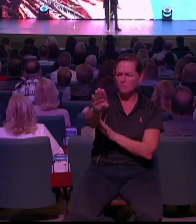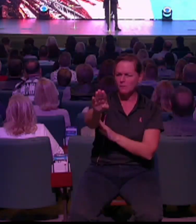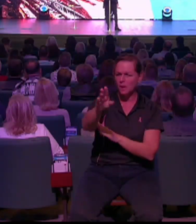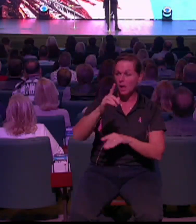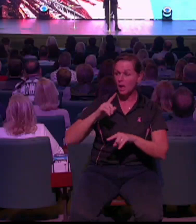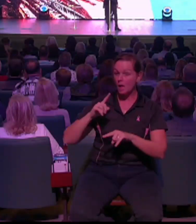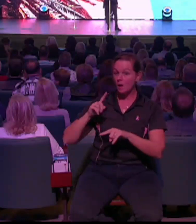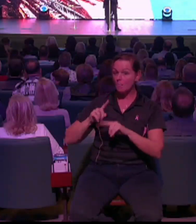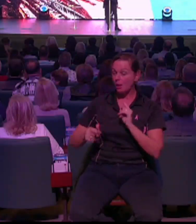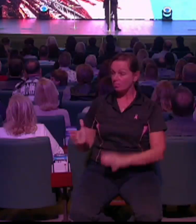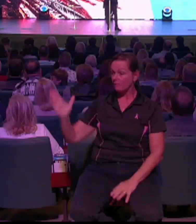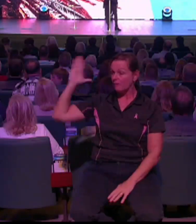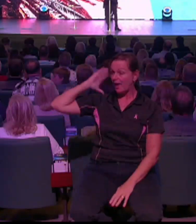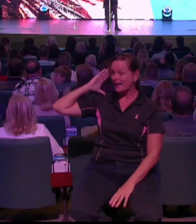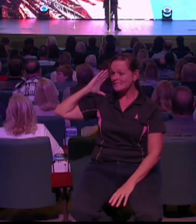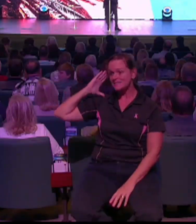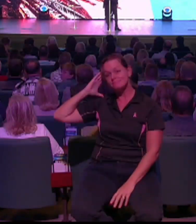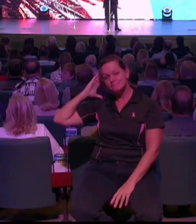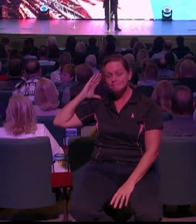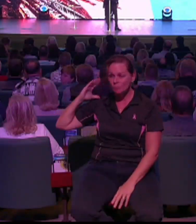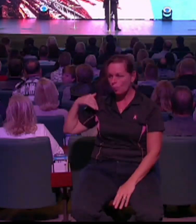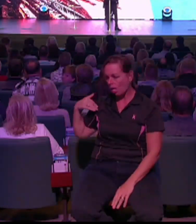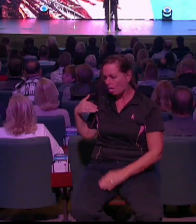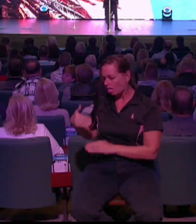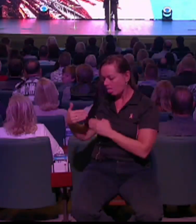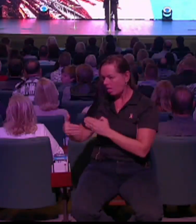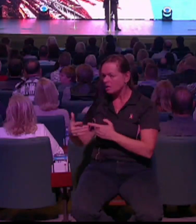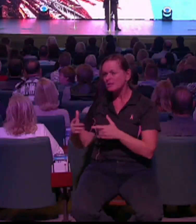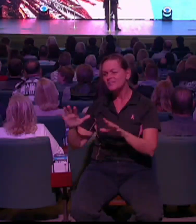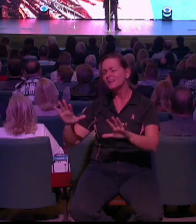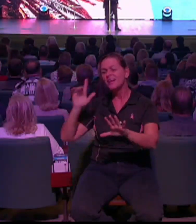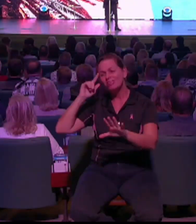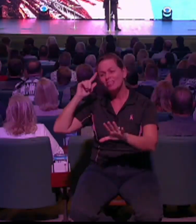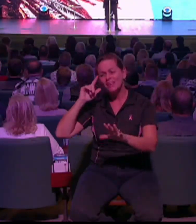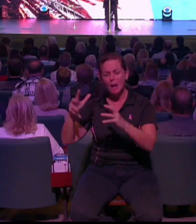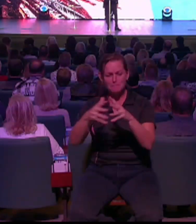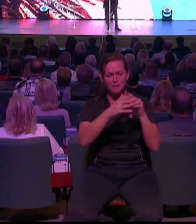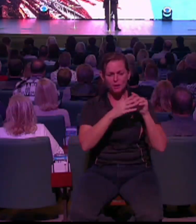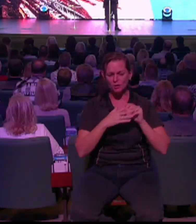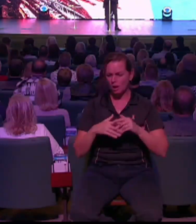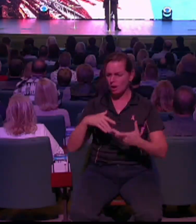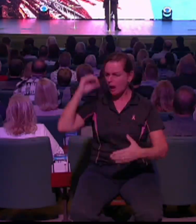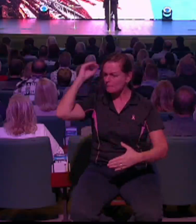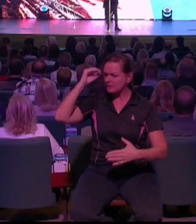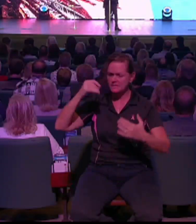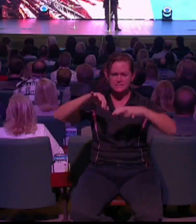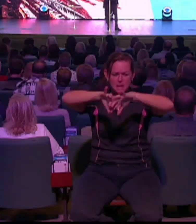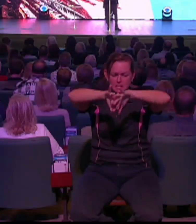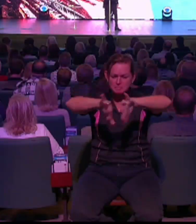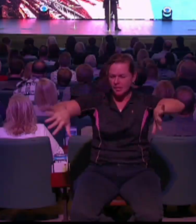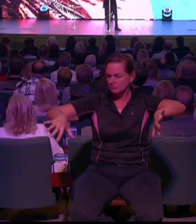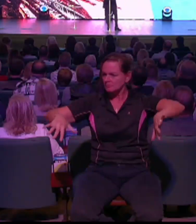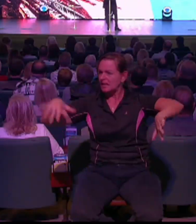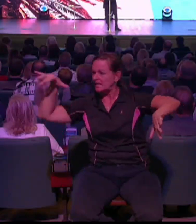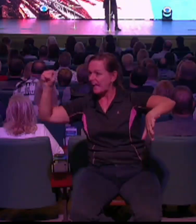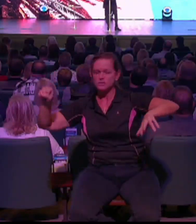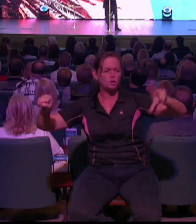nation that is torn in half right now on so many different issues is going to wake up and remember who is really her real